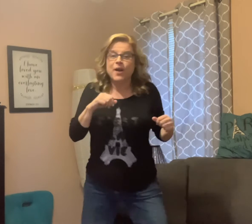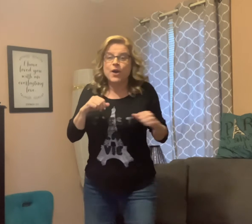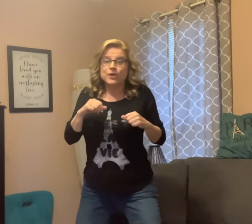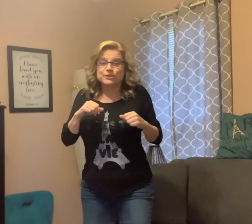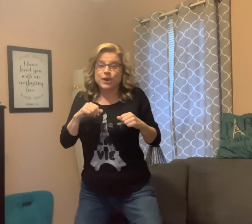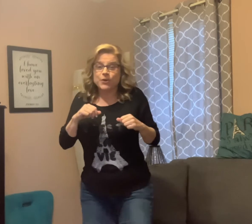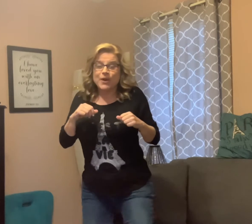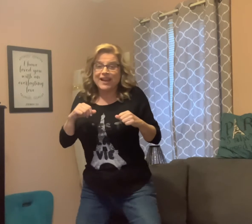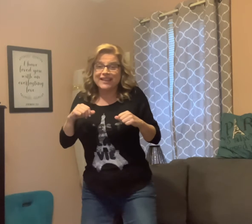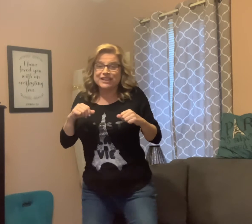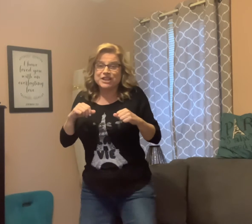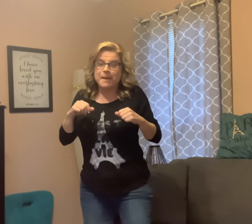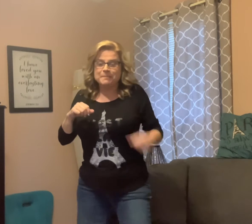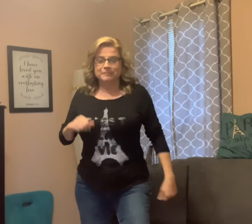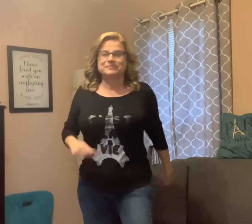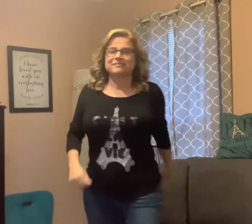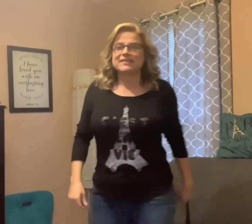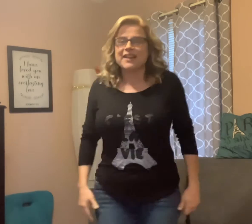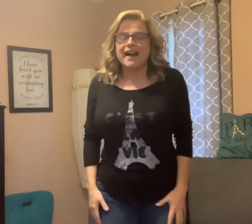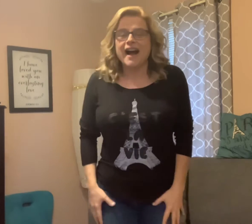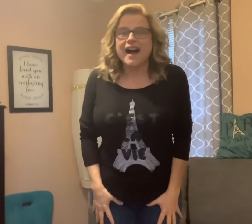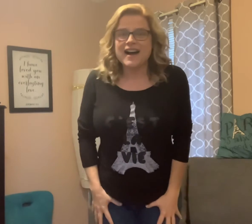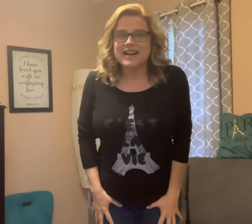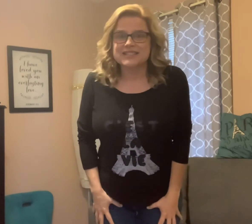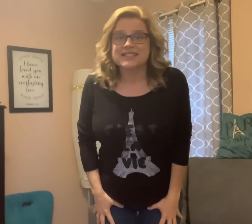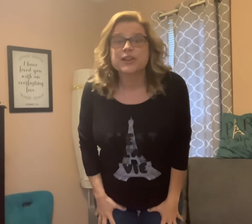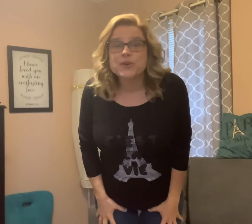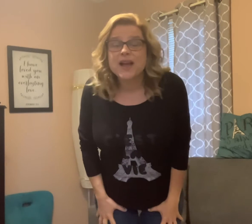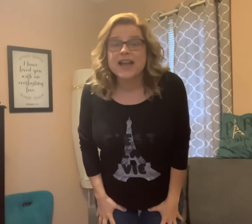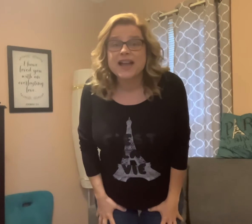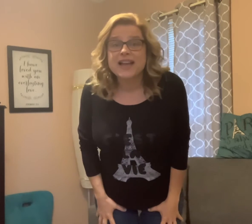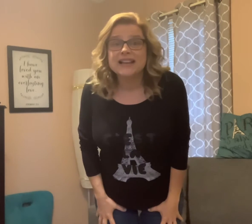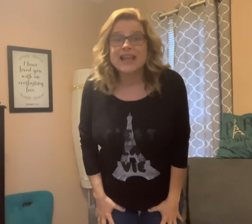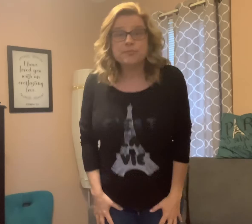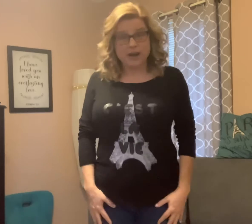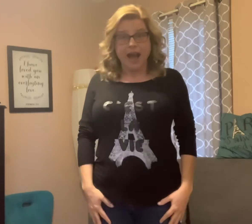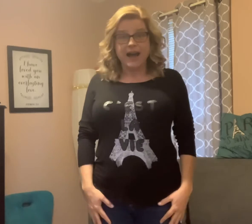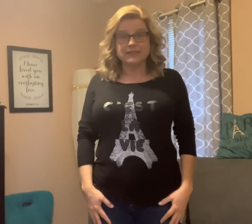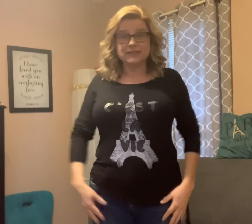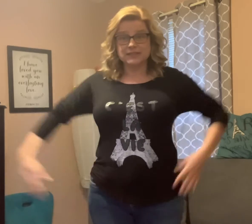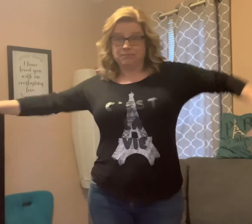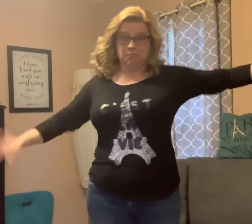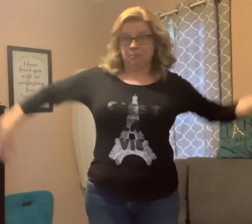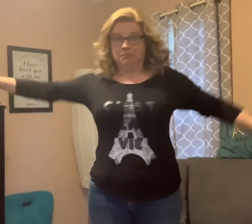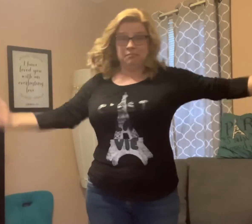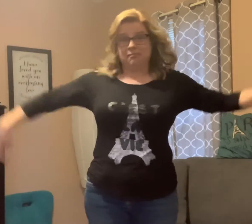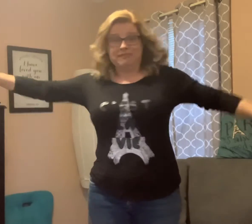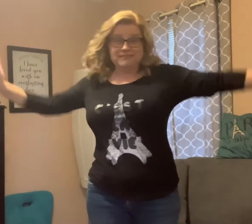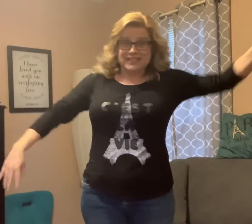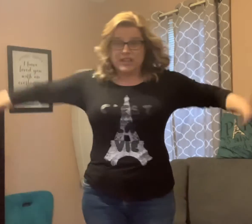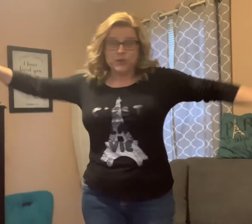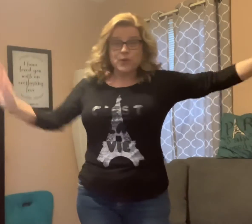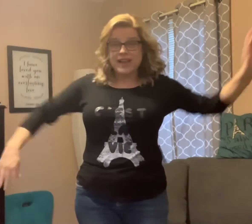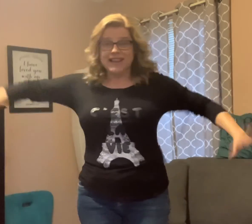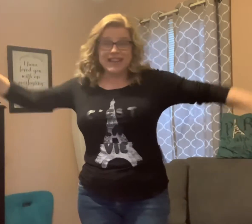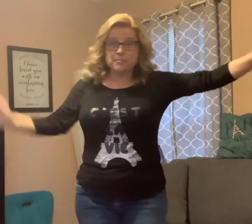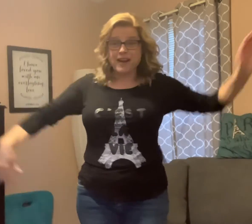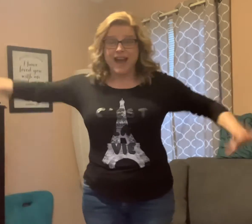Secouez les jambes. Secouez les bras. Secouez les bras.